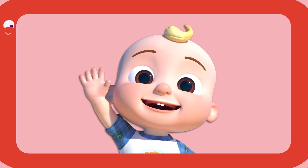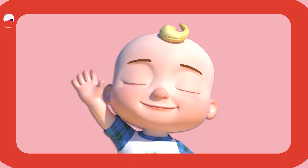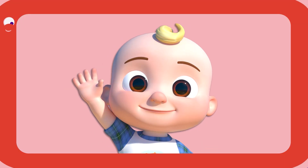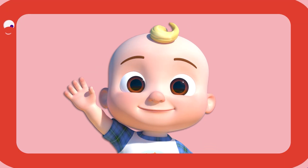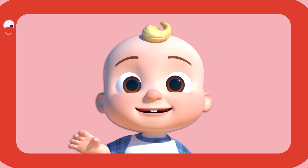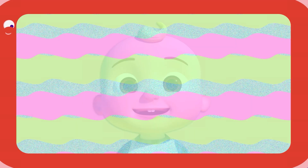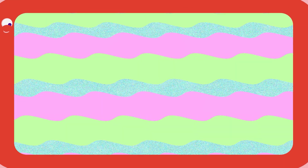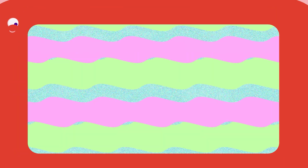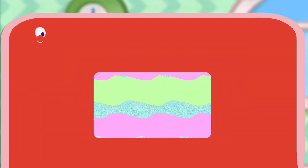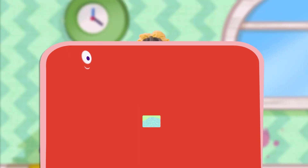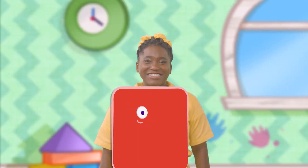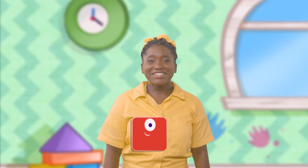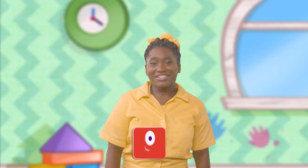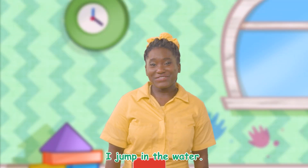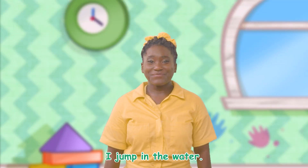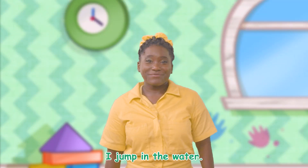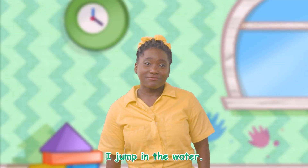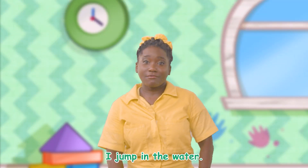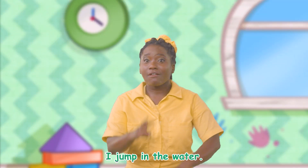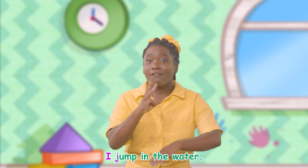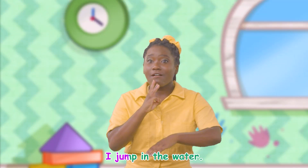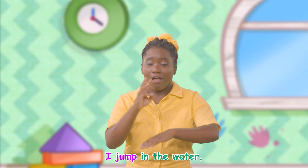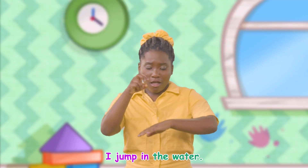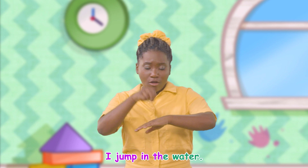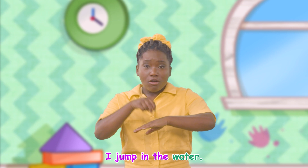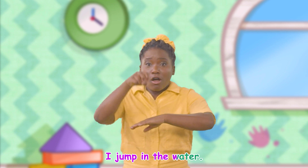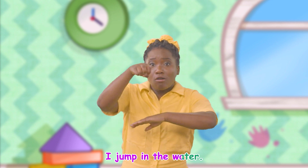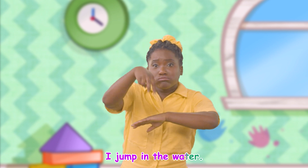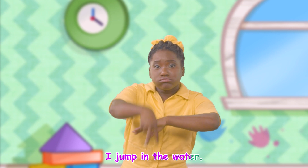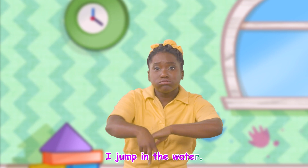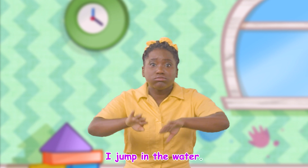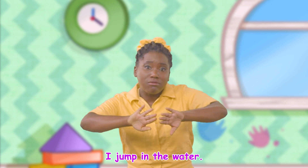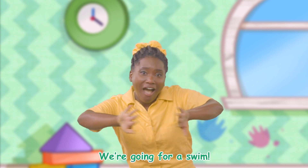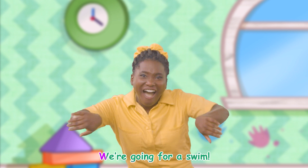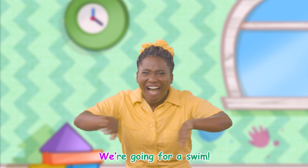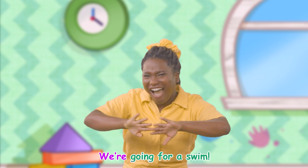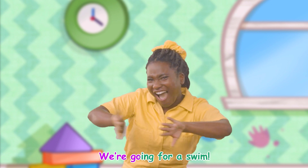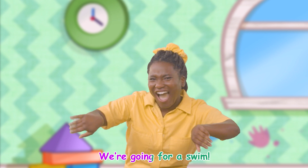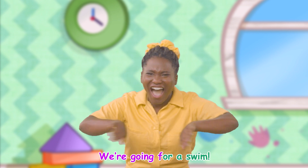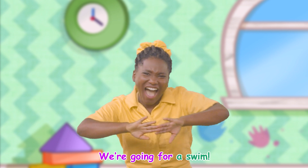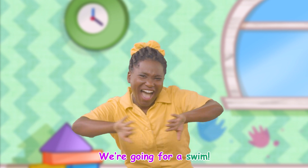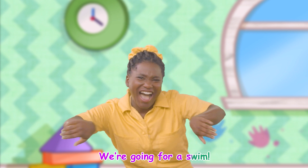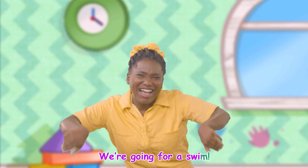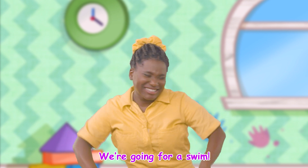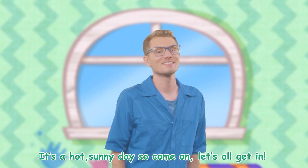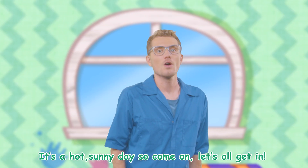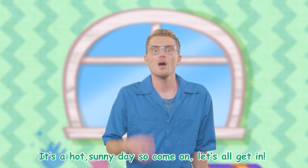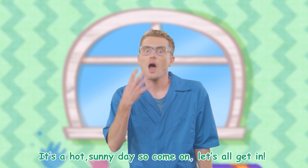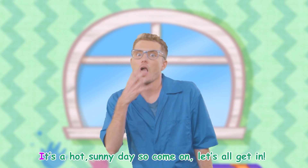Swimming! I jump in the water, we're going for a swim It's a